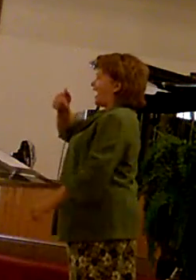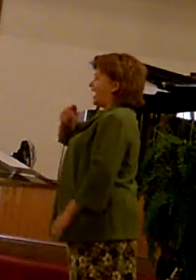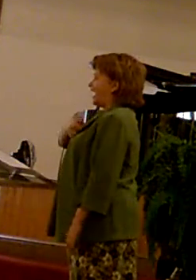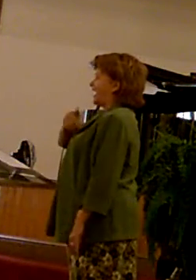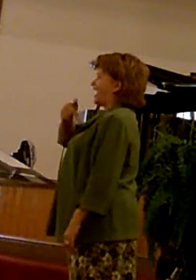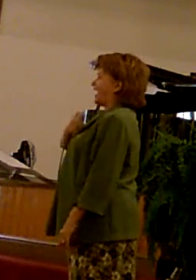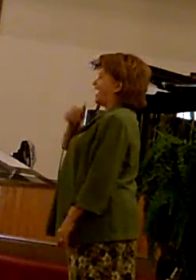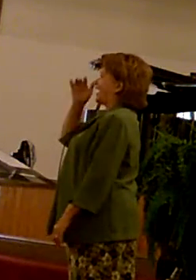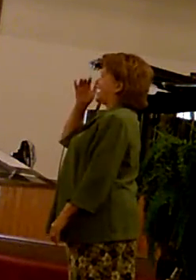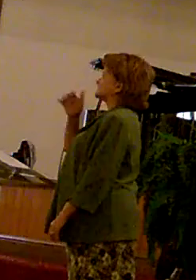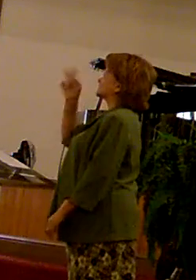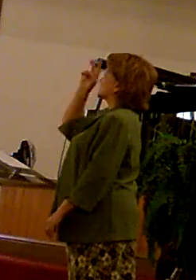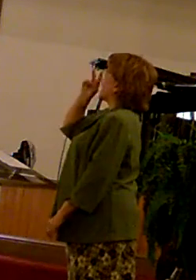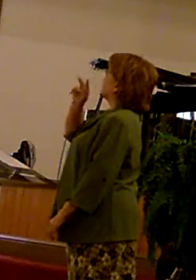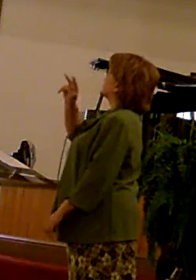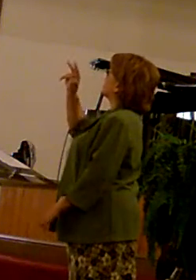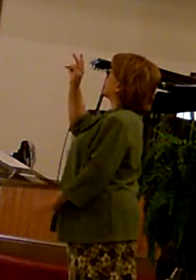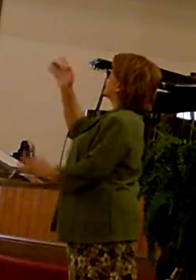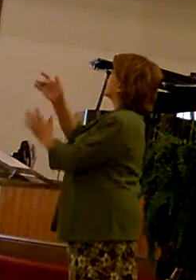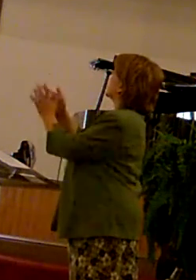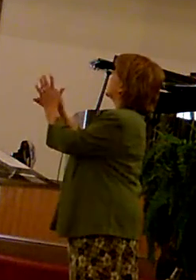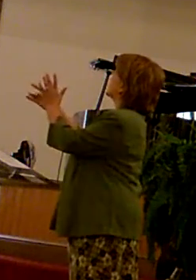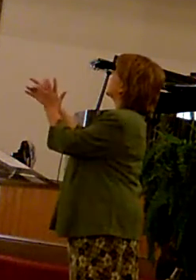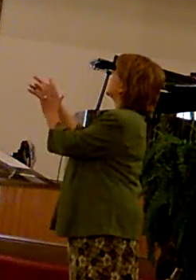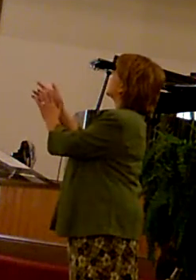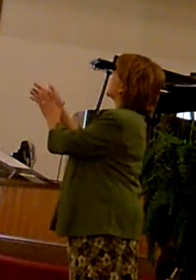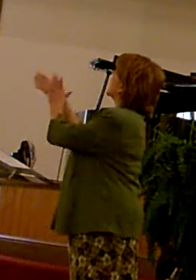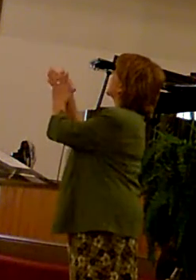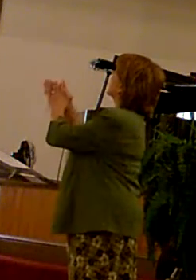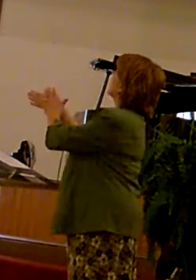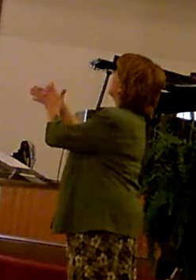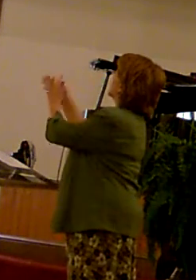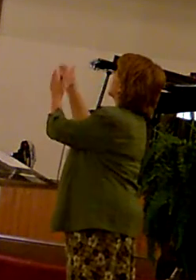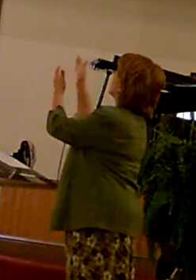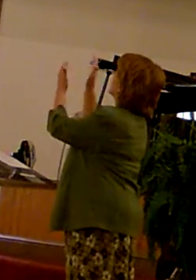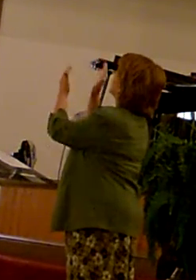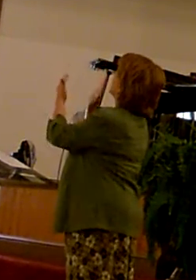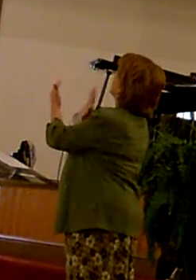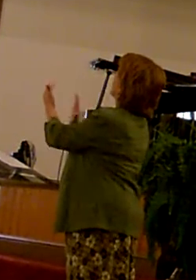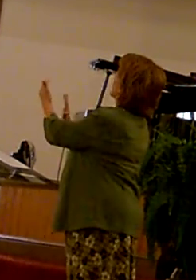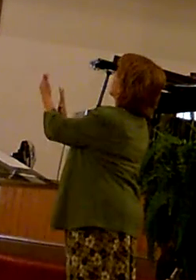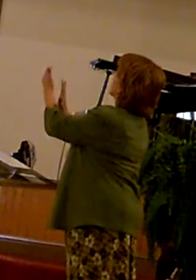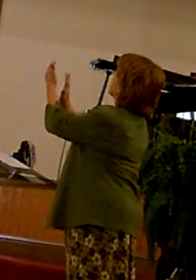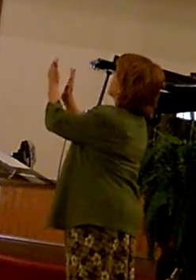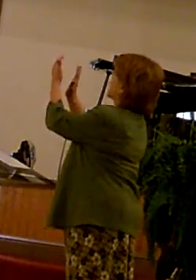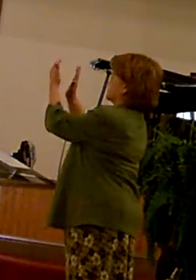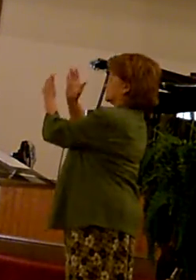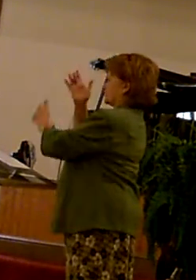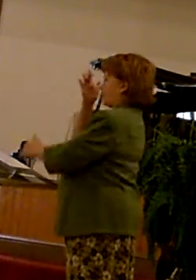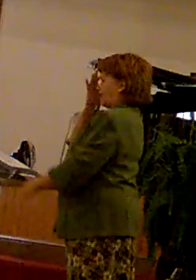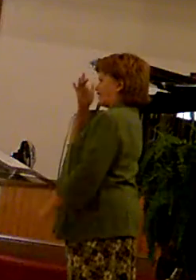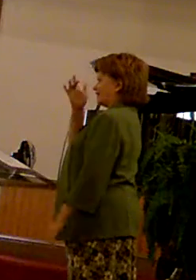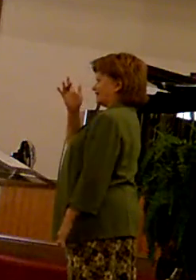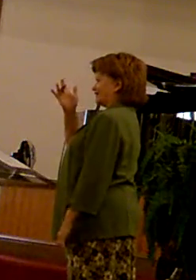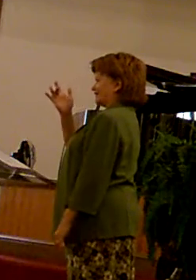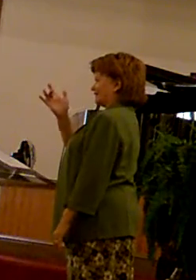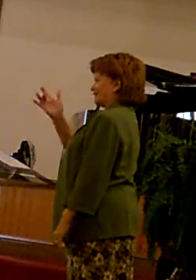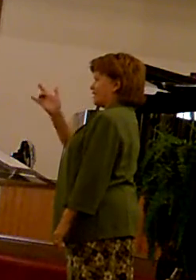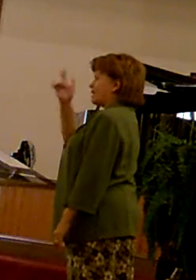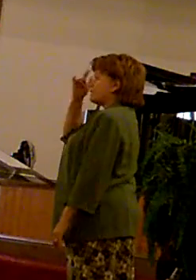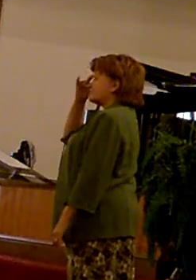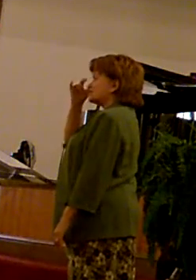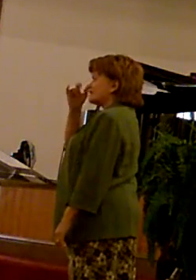see Him face to face And in storm because